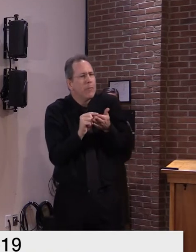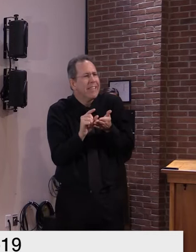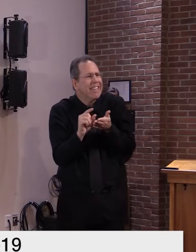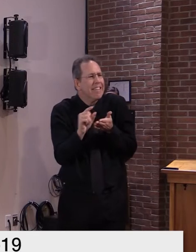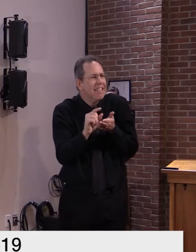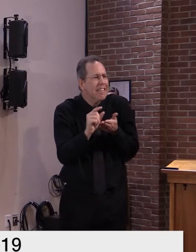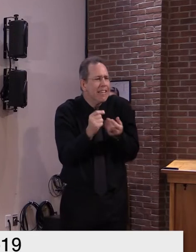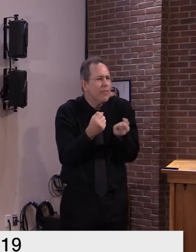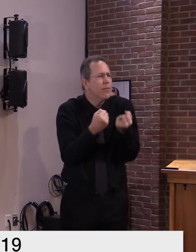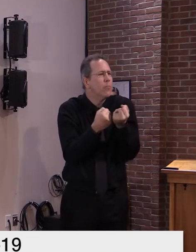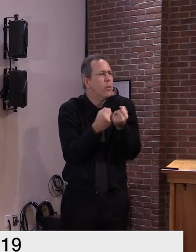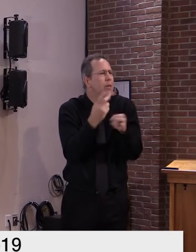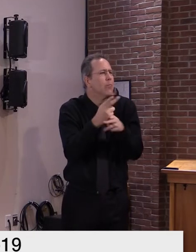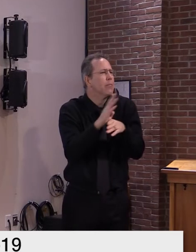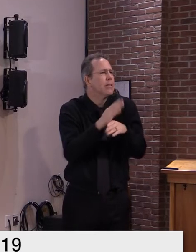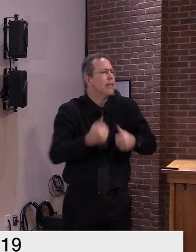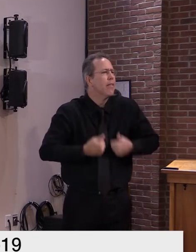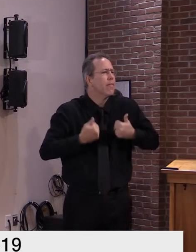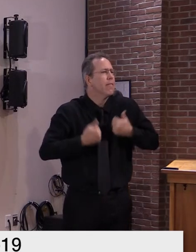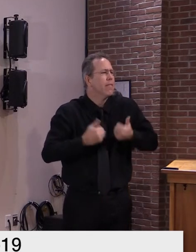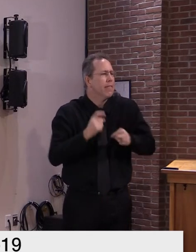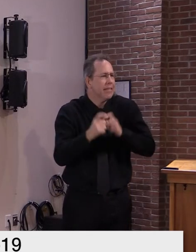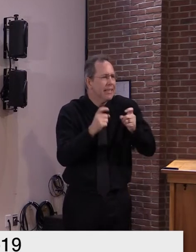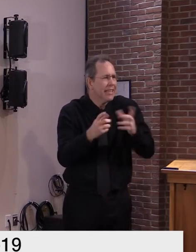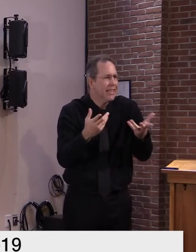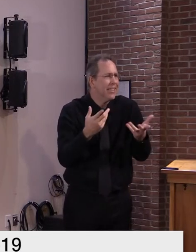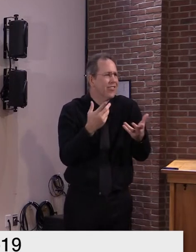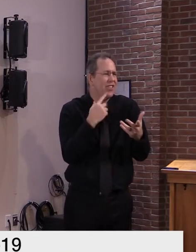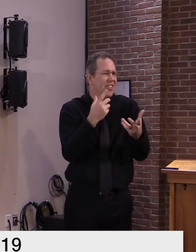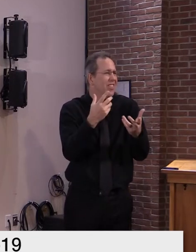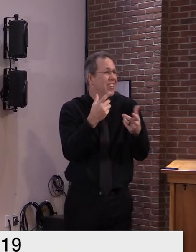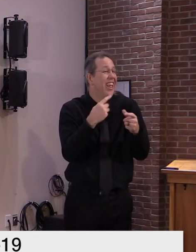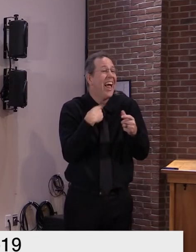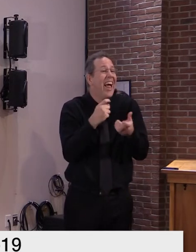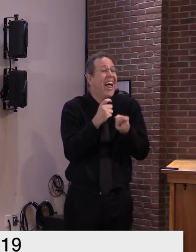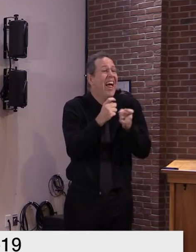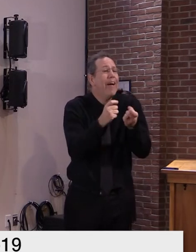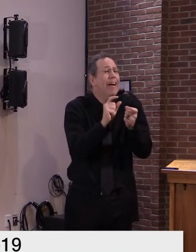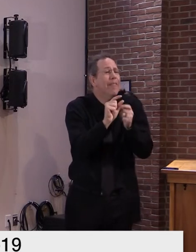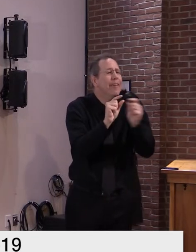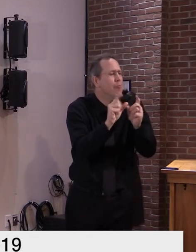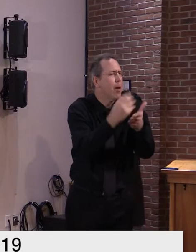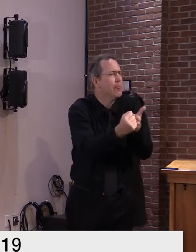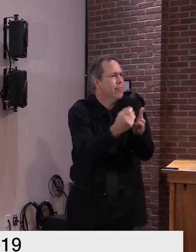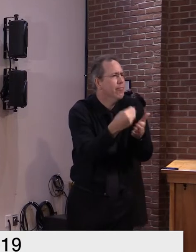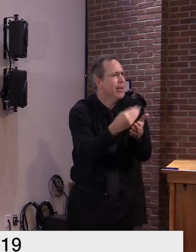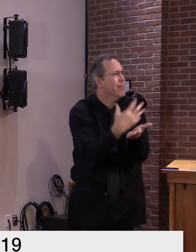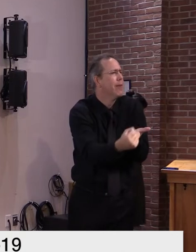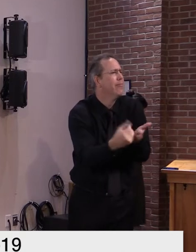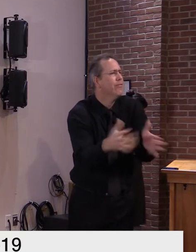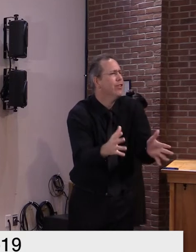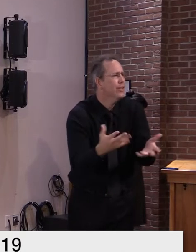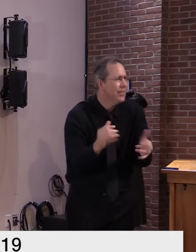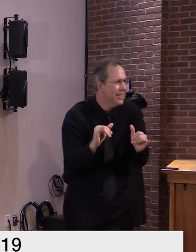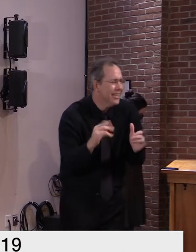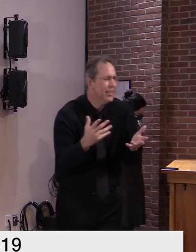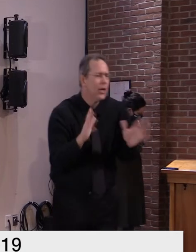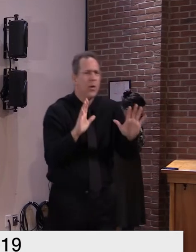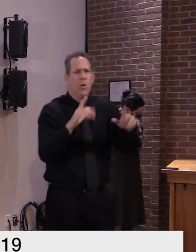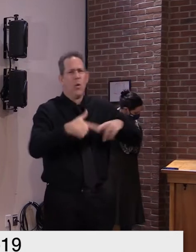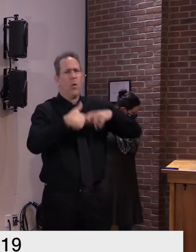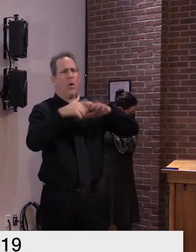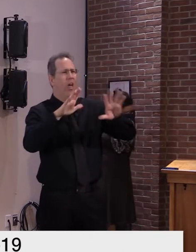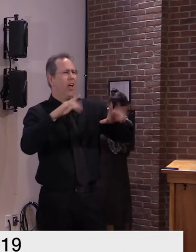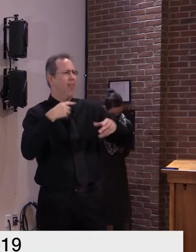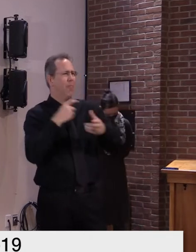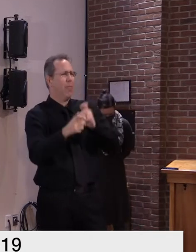went through uh last month um but um but we're going to go back at that to make another proposal to the